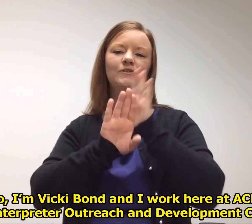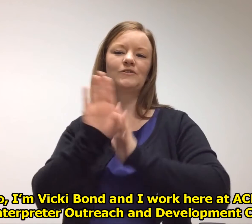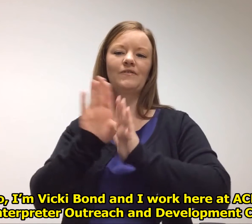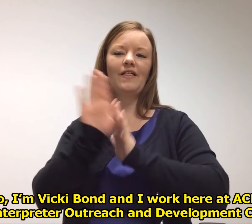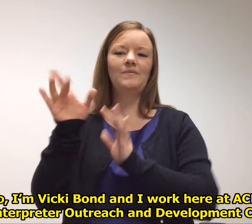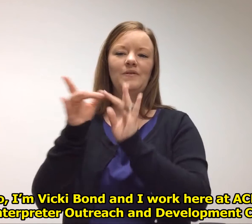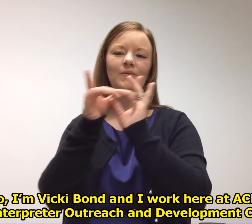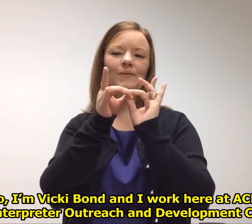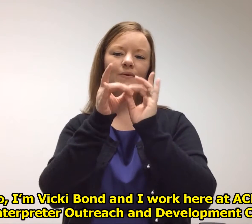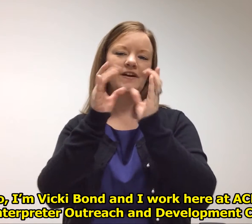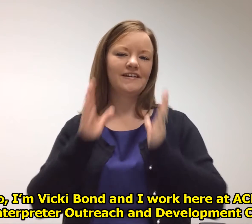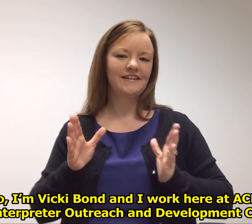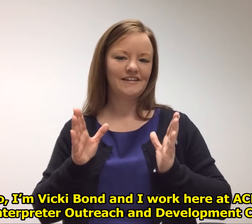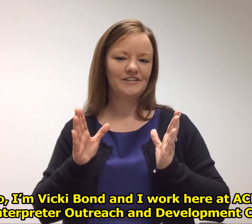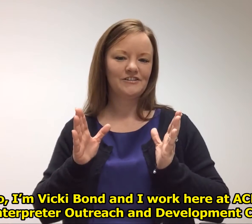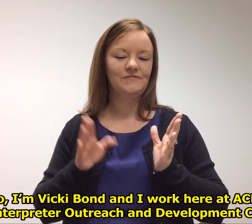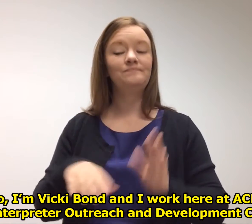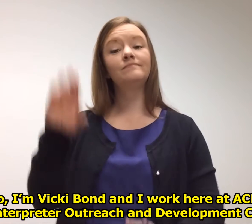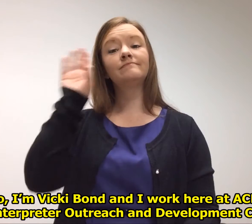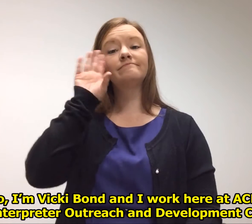I am the Interpreter, Outreach, and Development Coordinator.